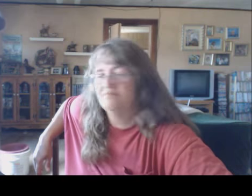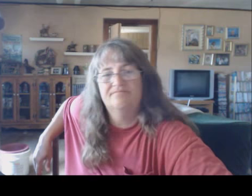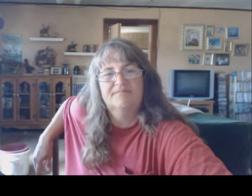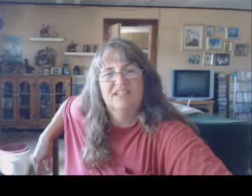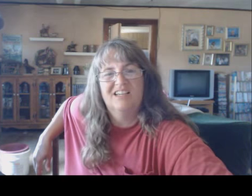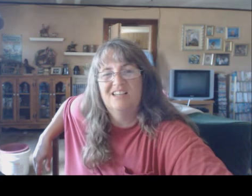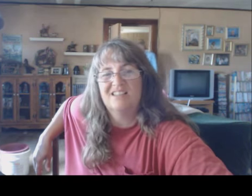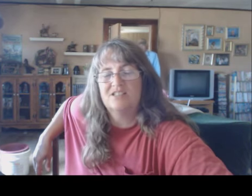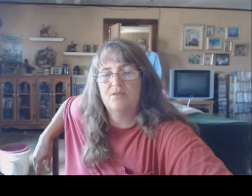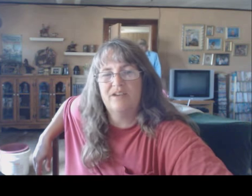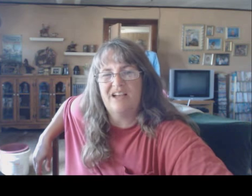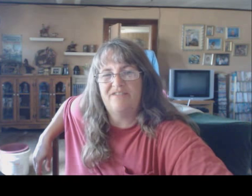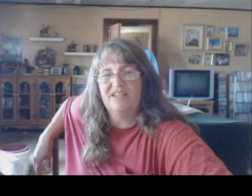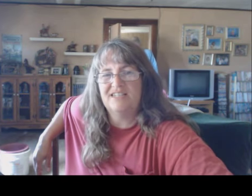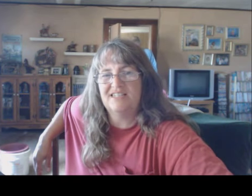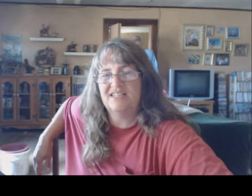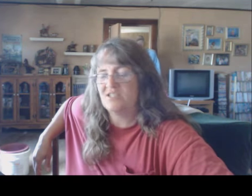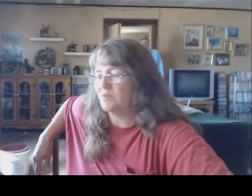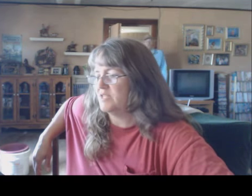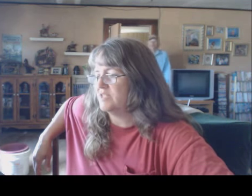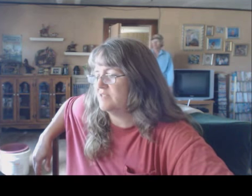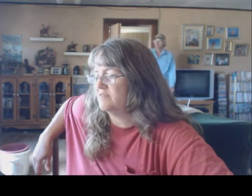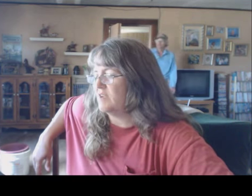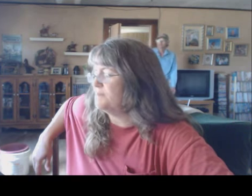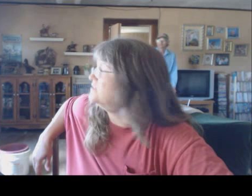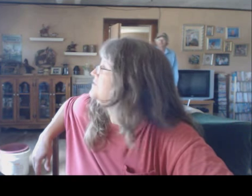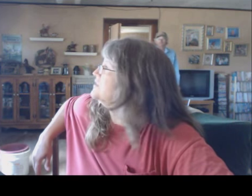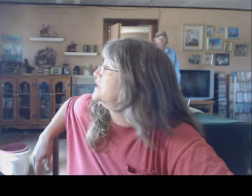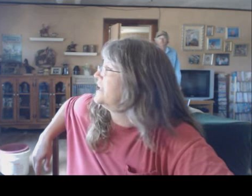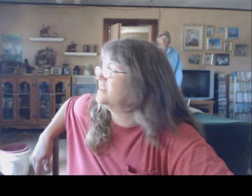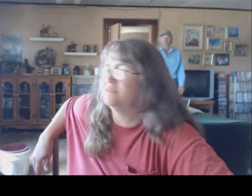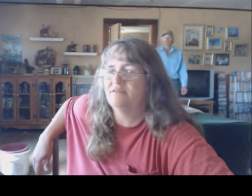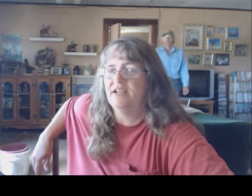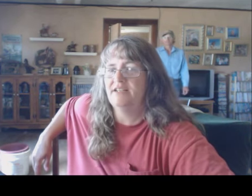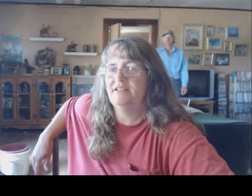no i don't think so i got feed this week got me now for the cattle right